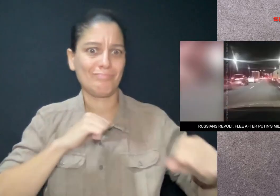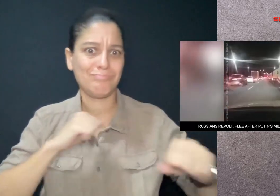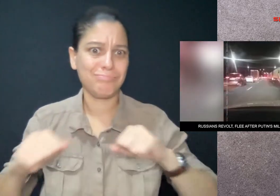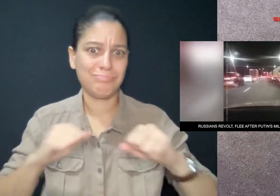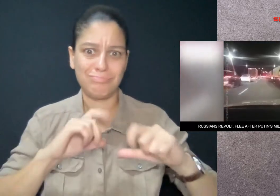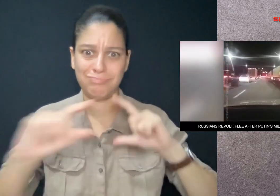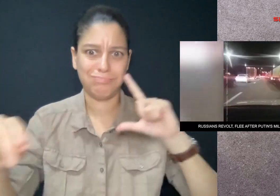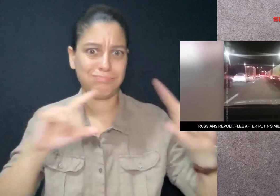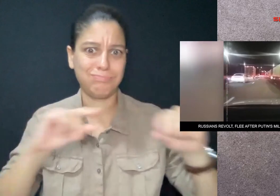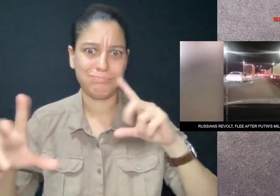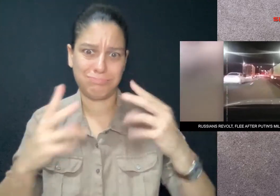place anyway.